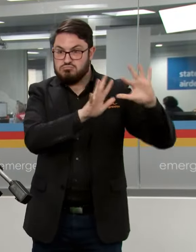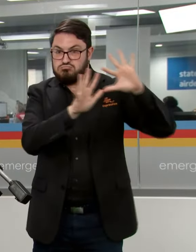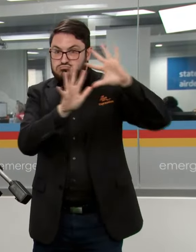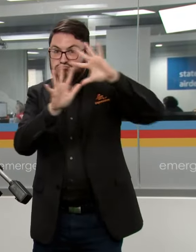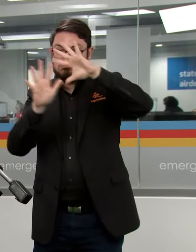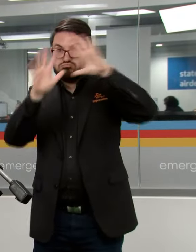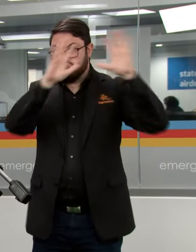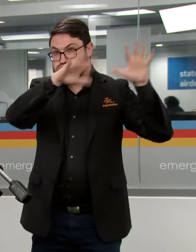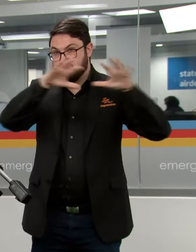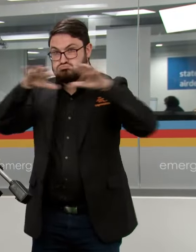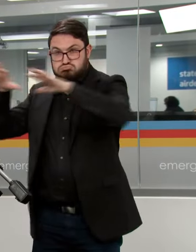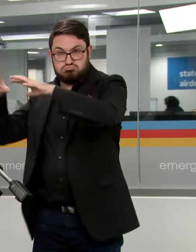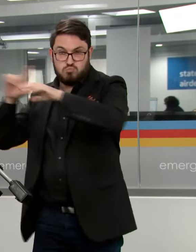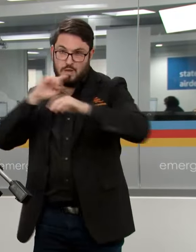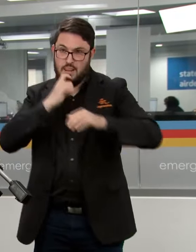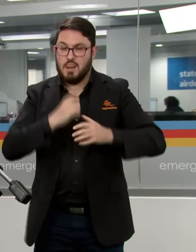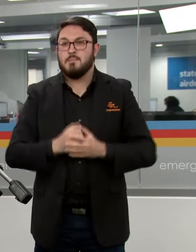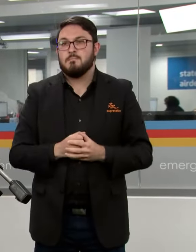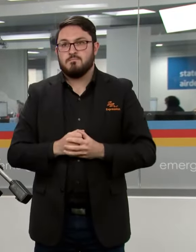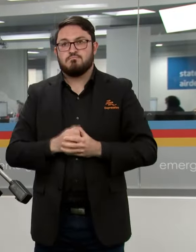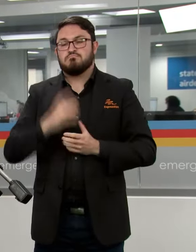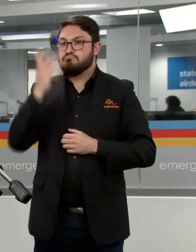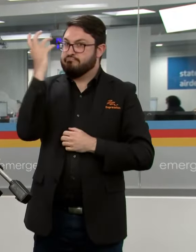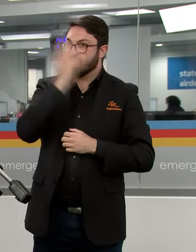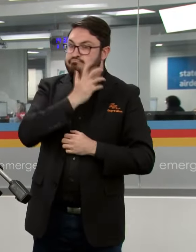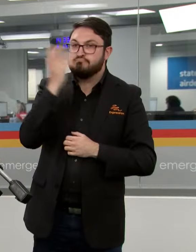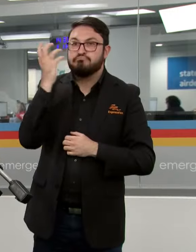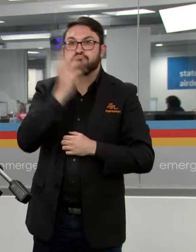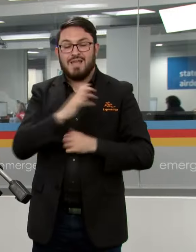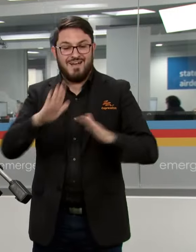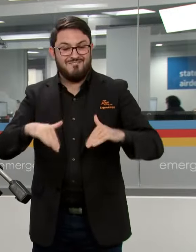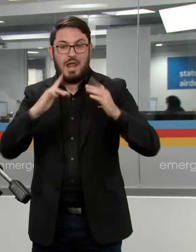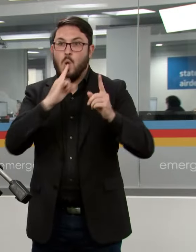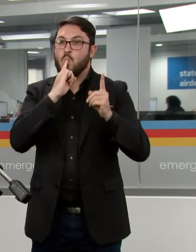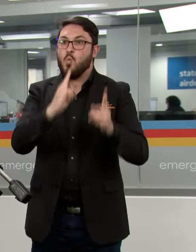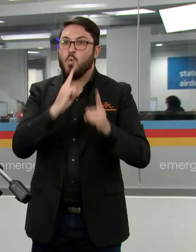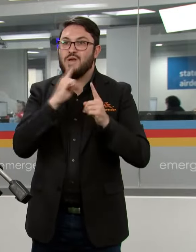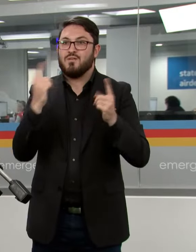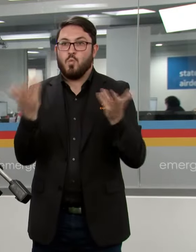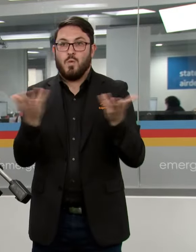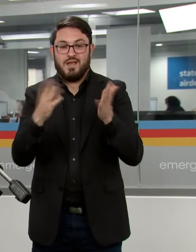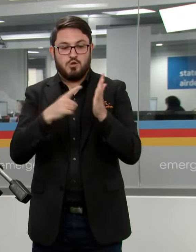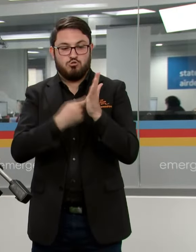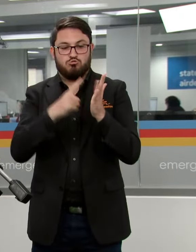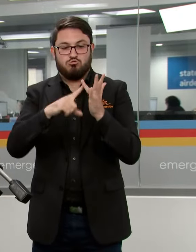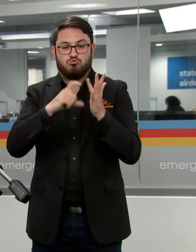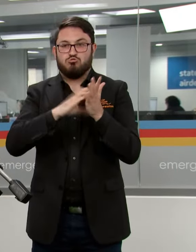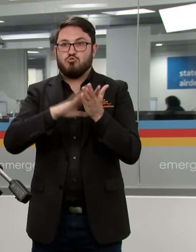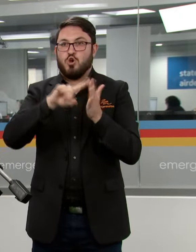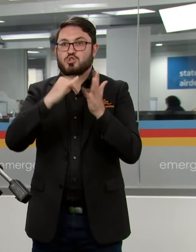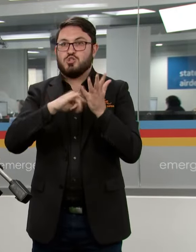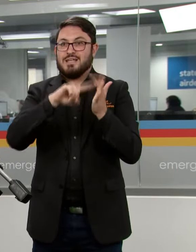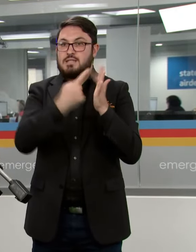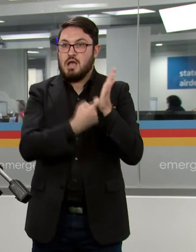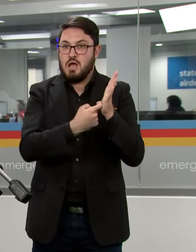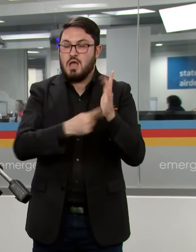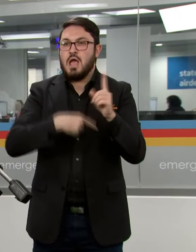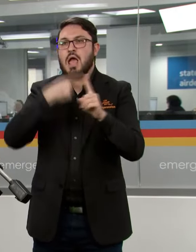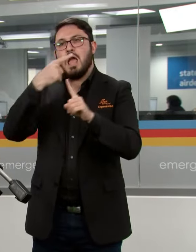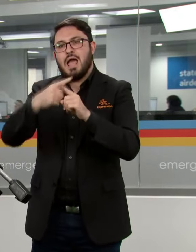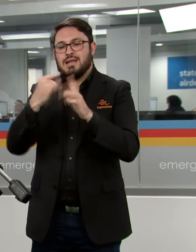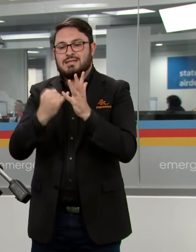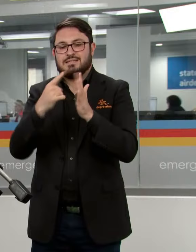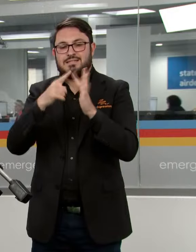northeast of the state. There are major flood warnings currently for Rochester and Seymour and flooding at